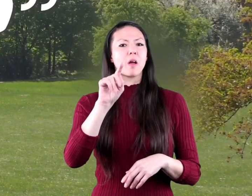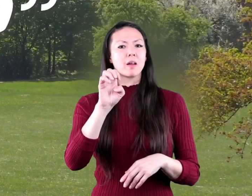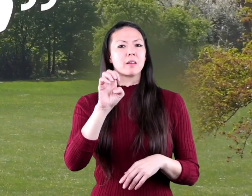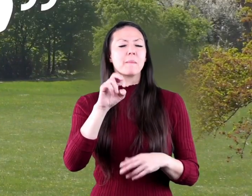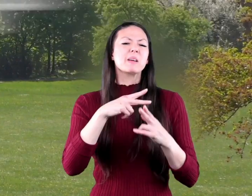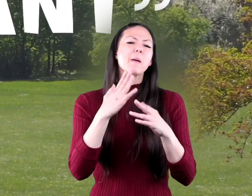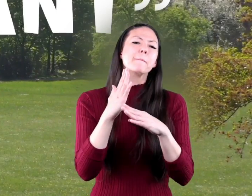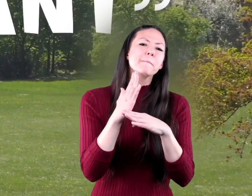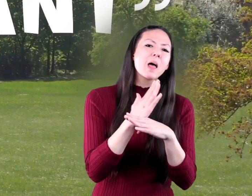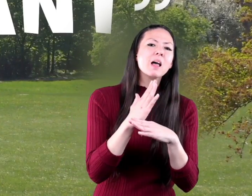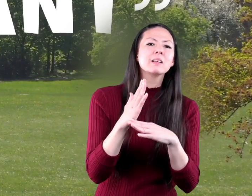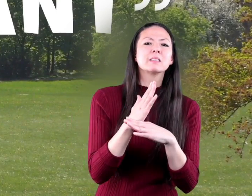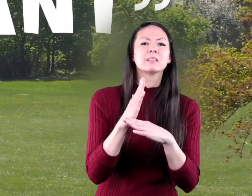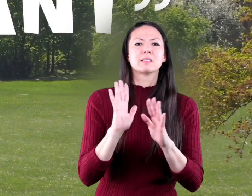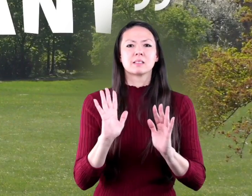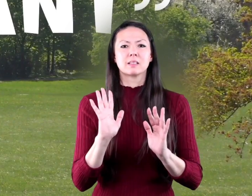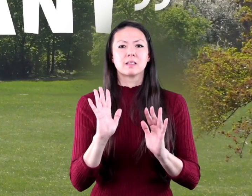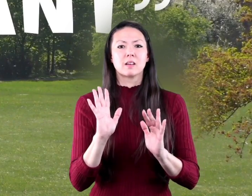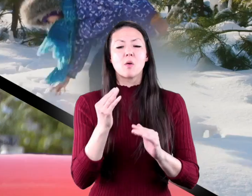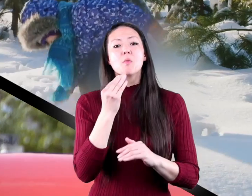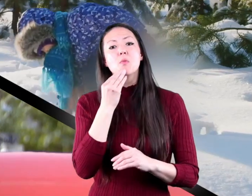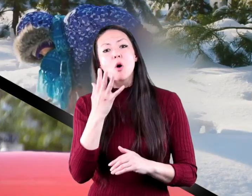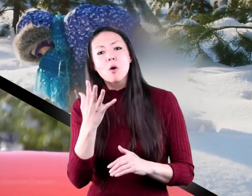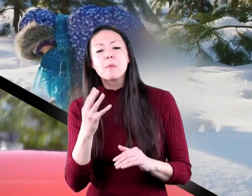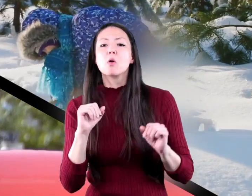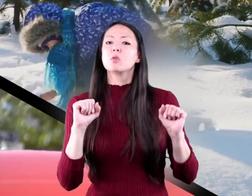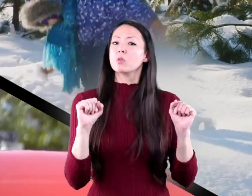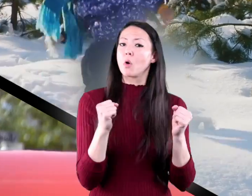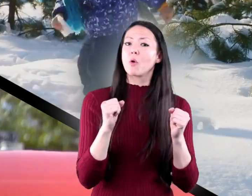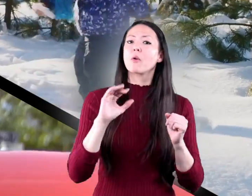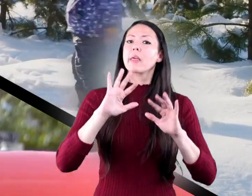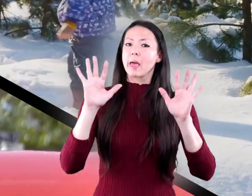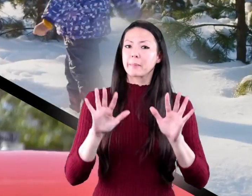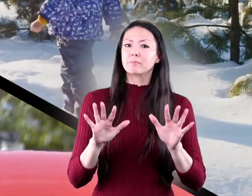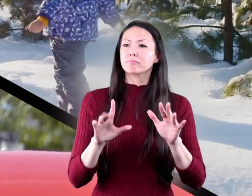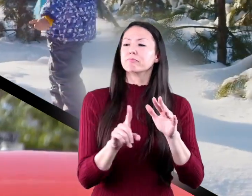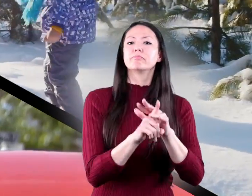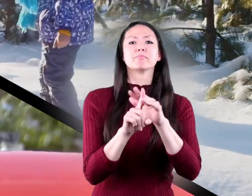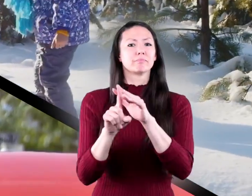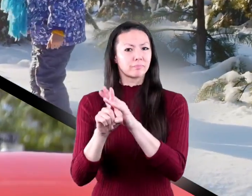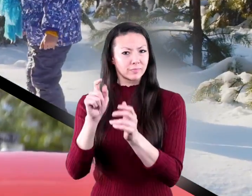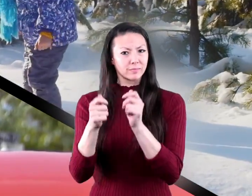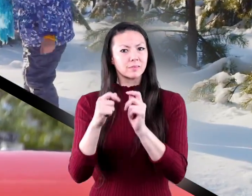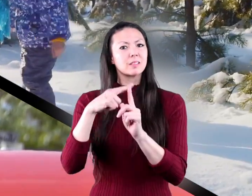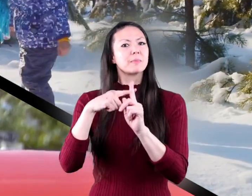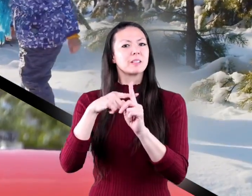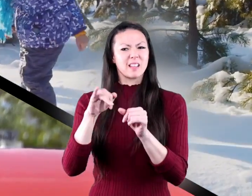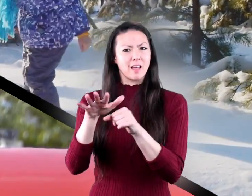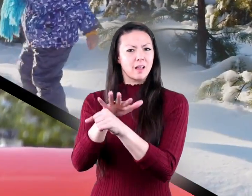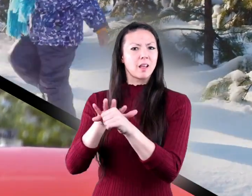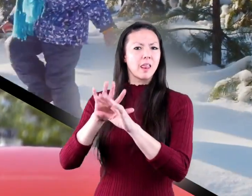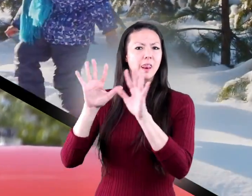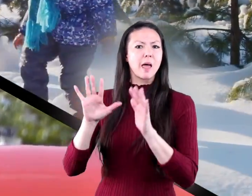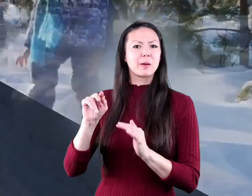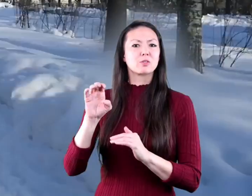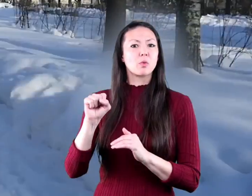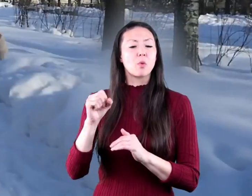or pleasant both warm and cold climates exist in the temperate climate zone in the warm